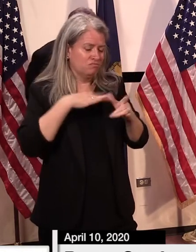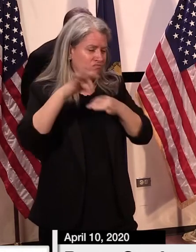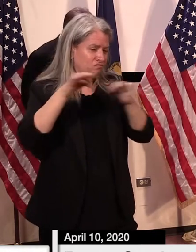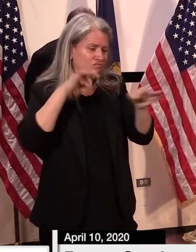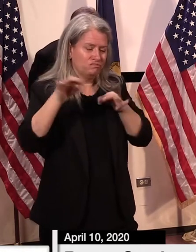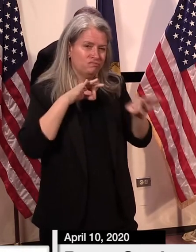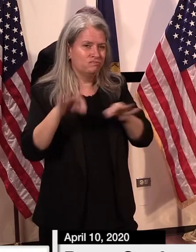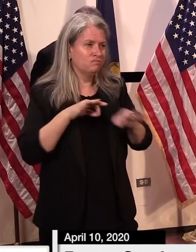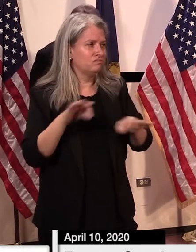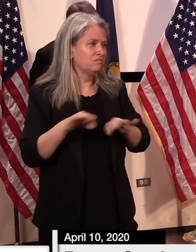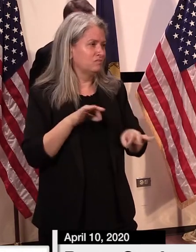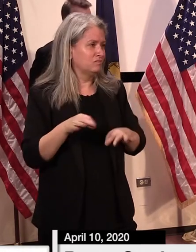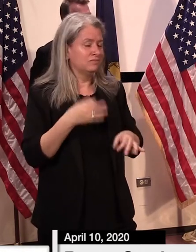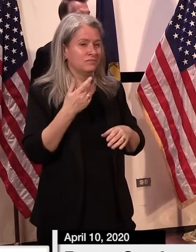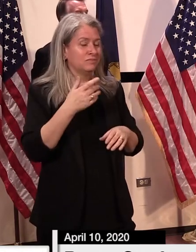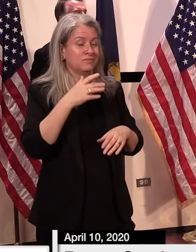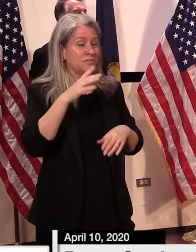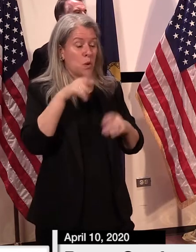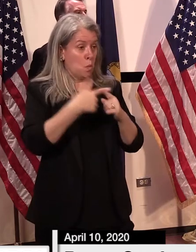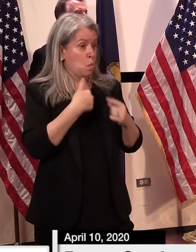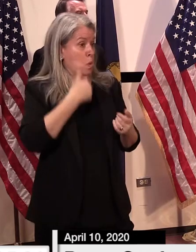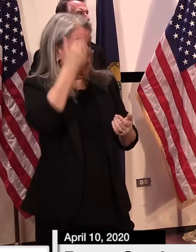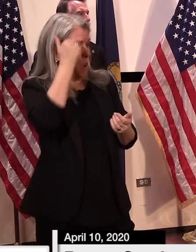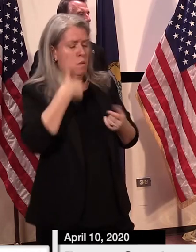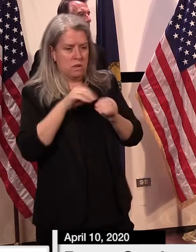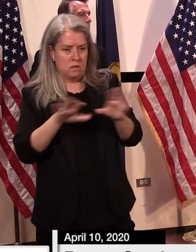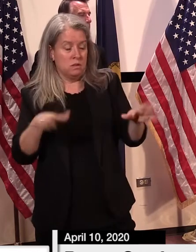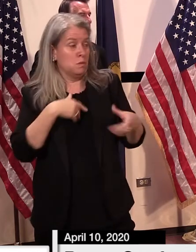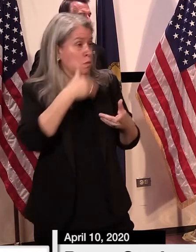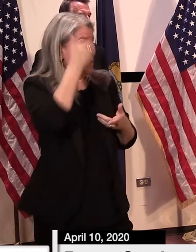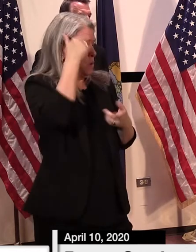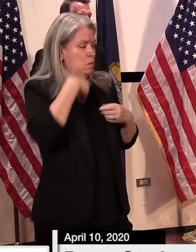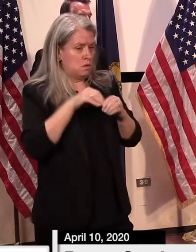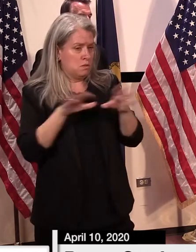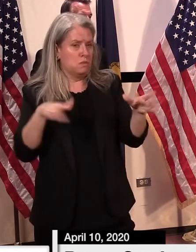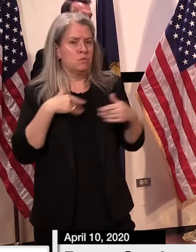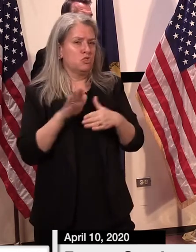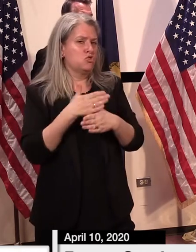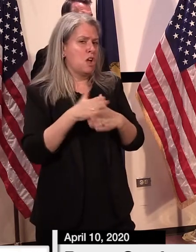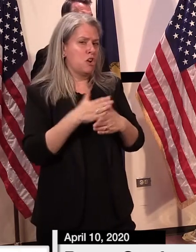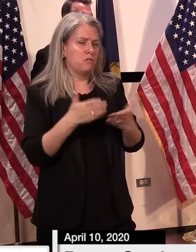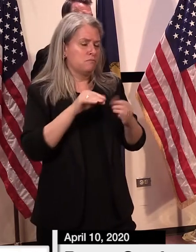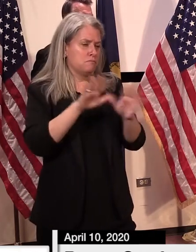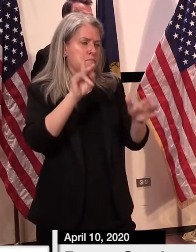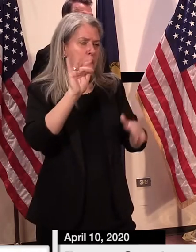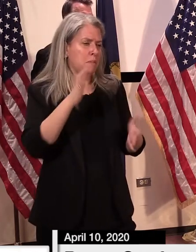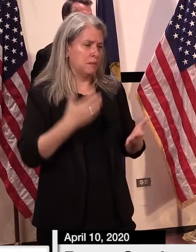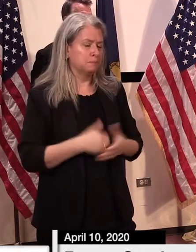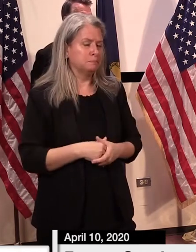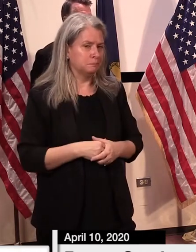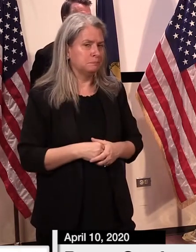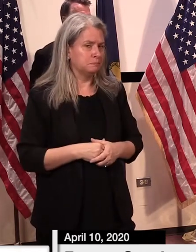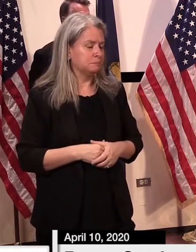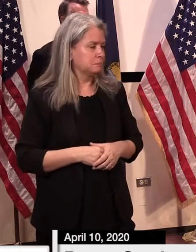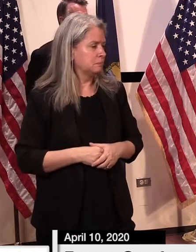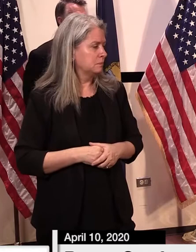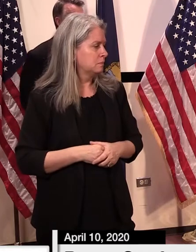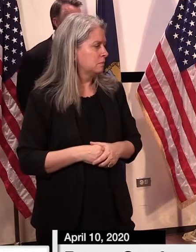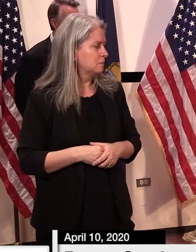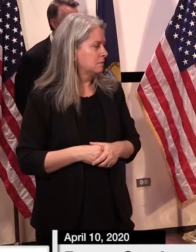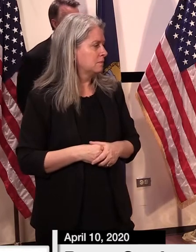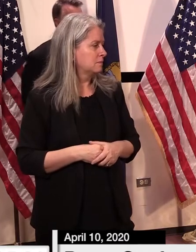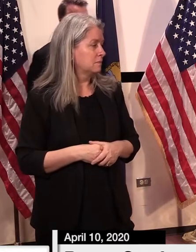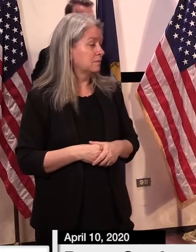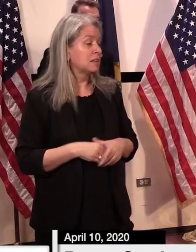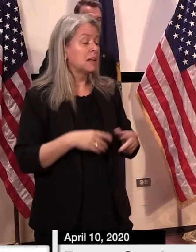Given what we know, as soon as we know it, we try to get it out as quickly as possible to the public. Well,